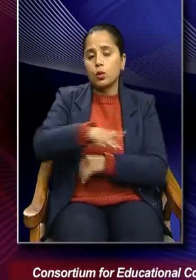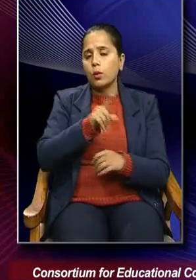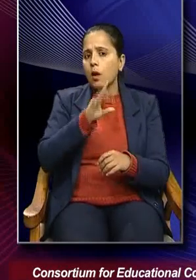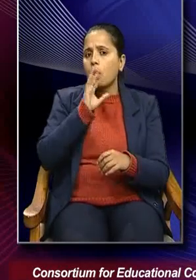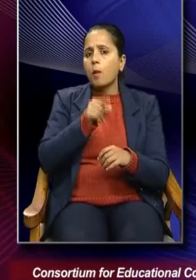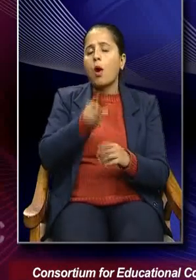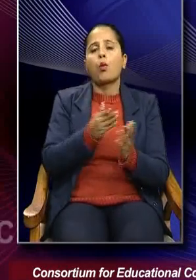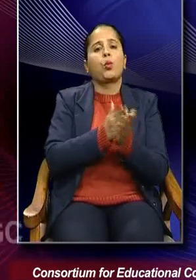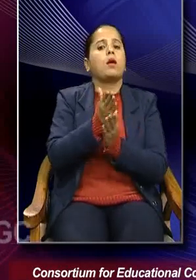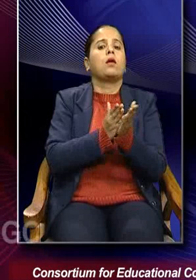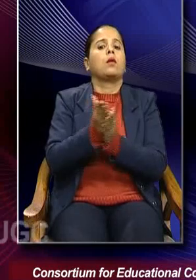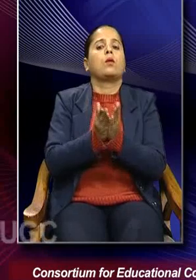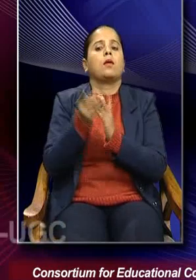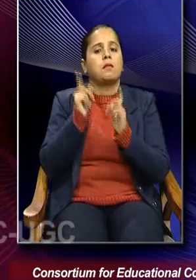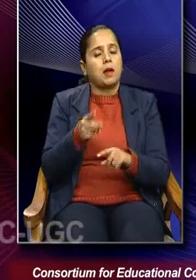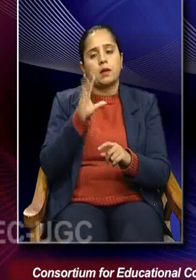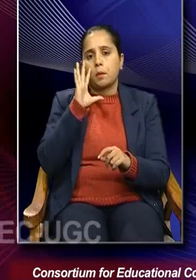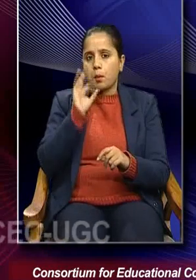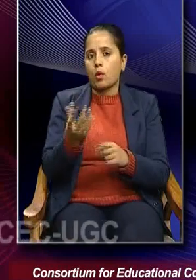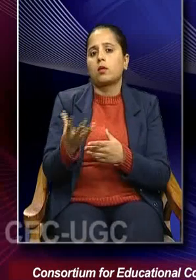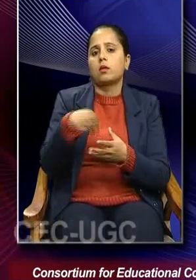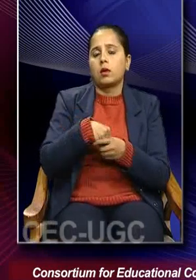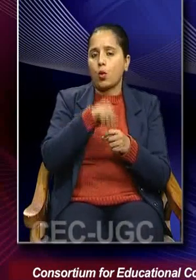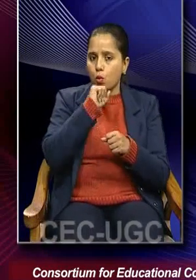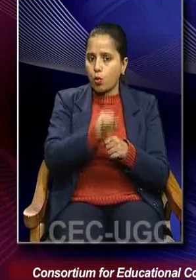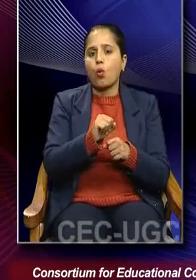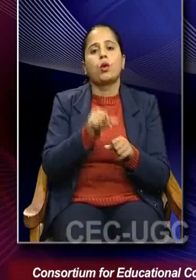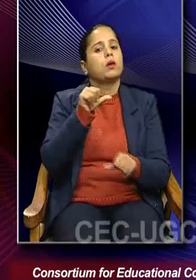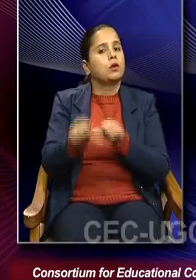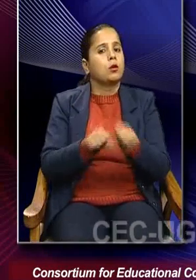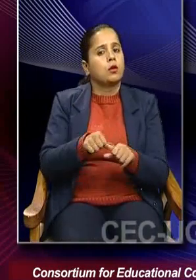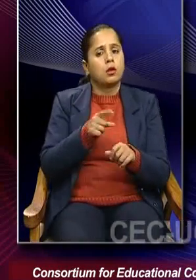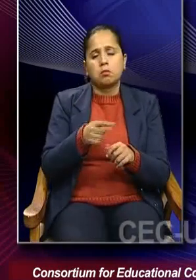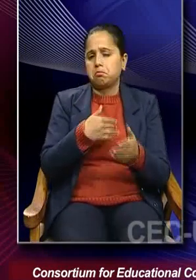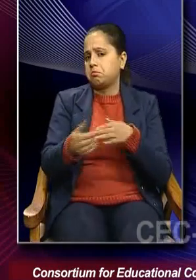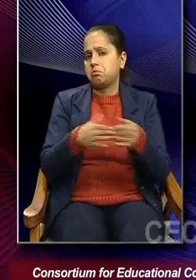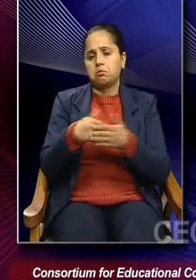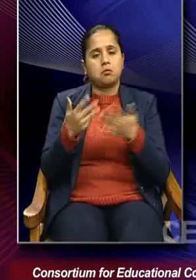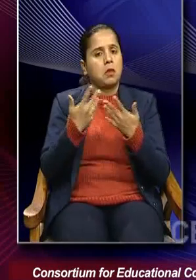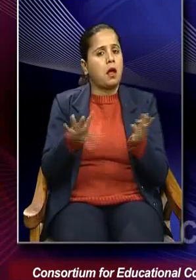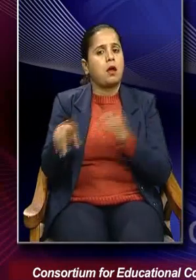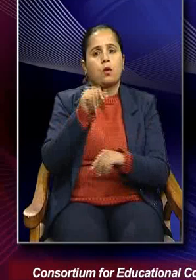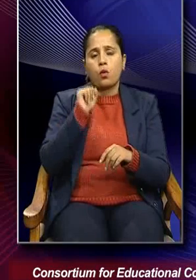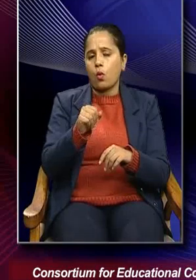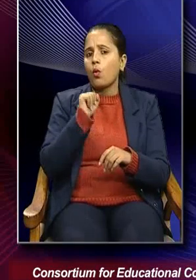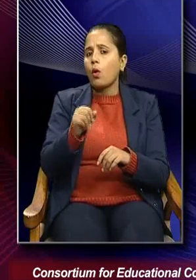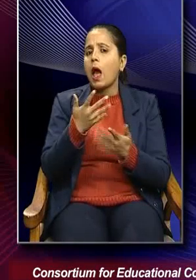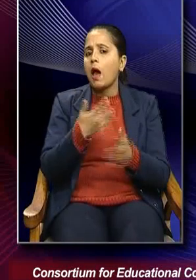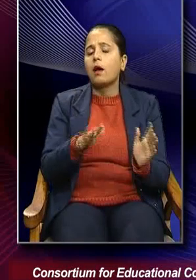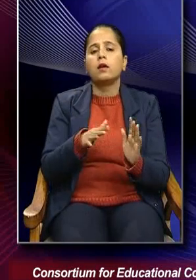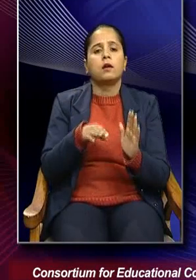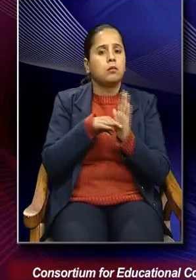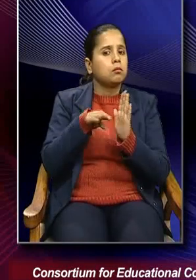necessary to employ this type, disregard of the disposition or